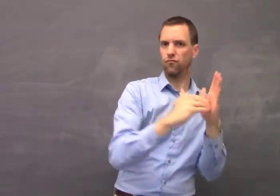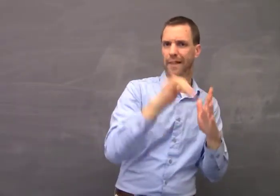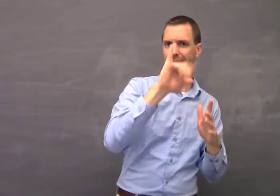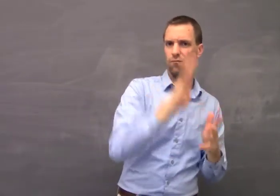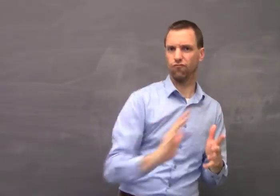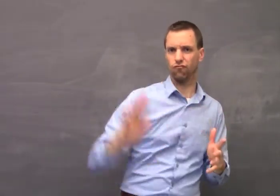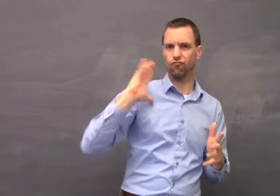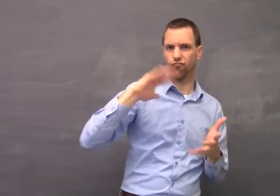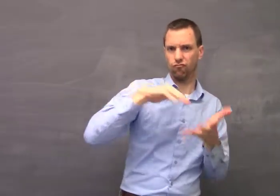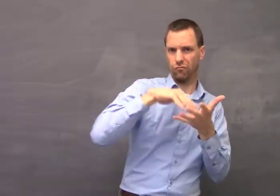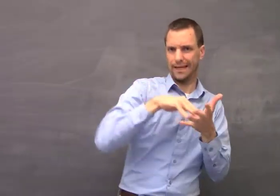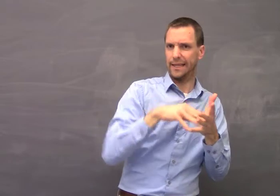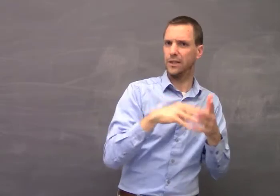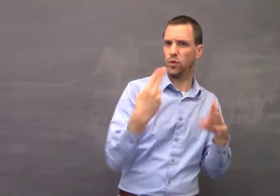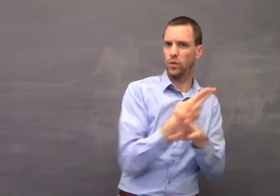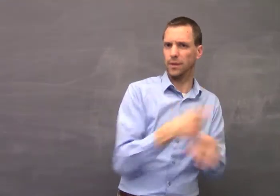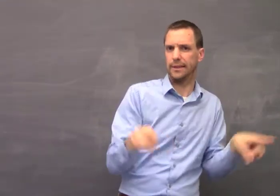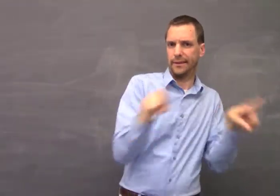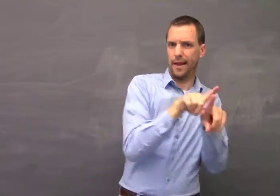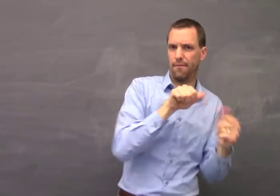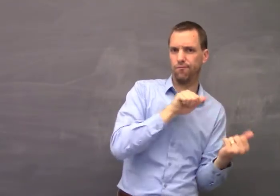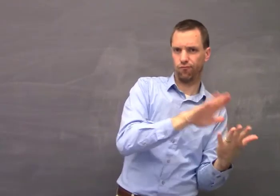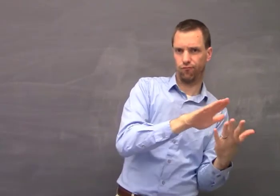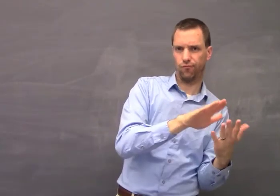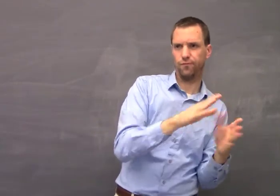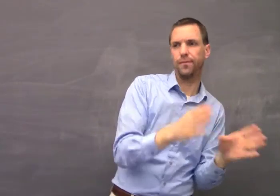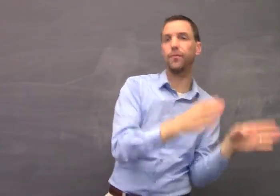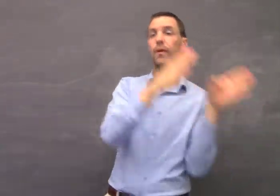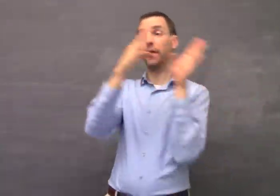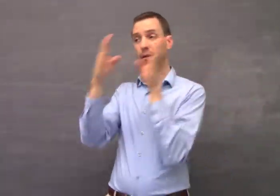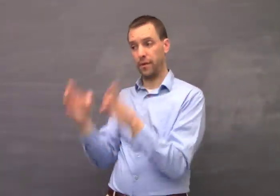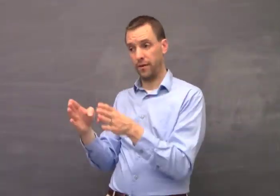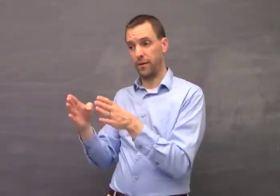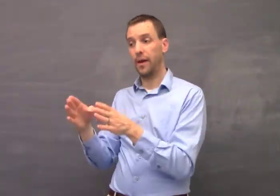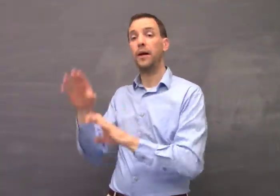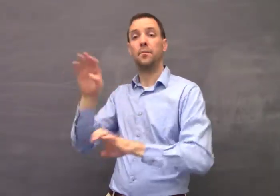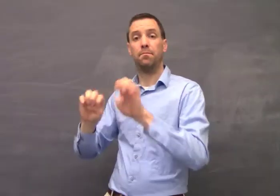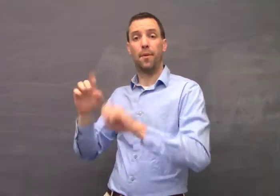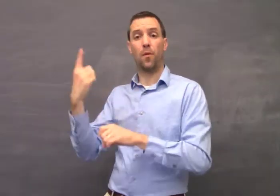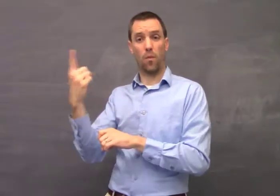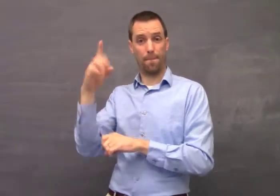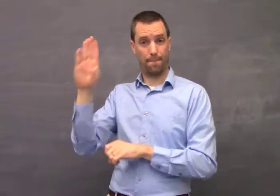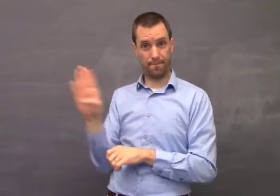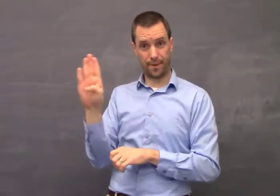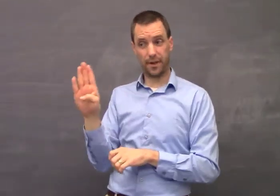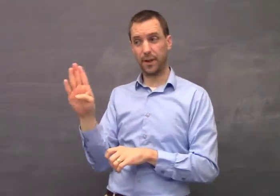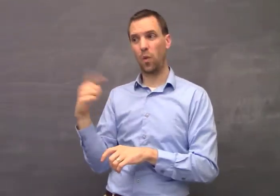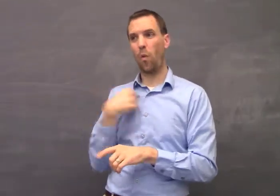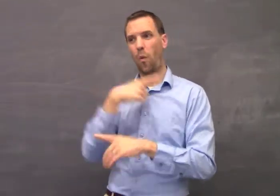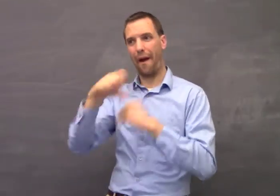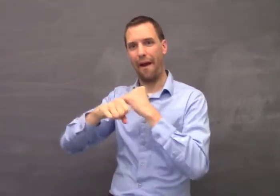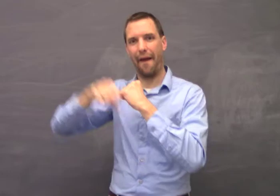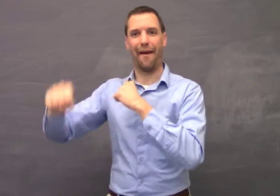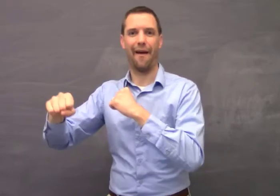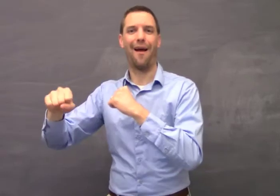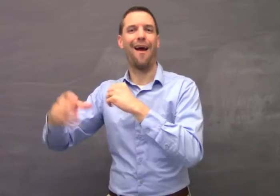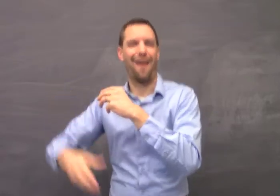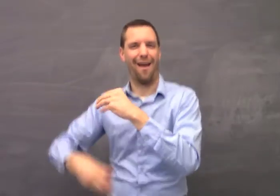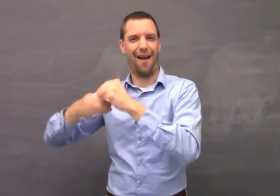we conducted a replication of that previous study using their same methodology. In an experiment 1b, we extended by